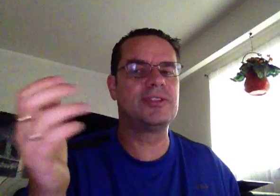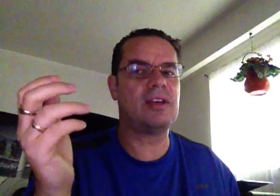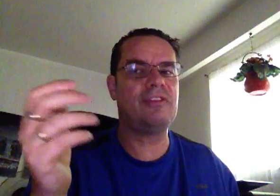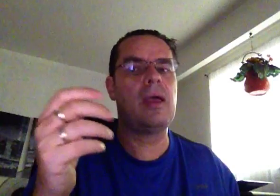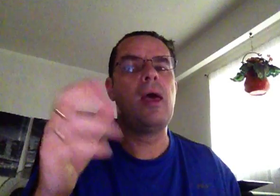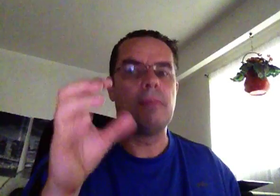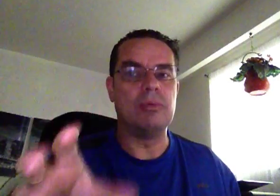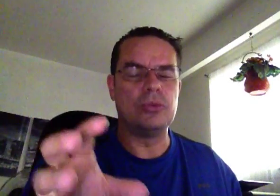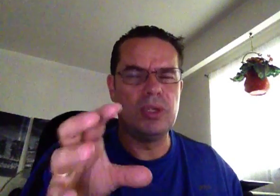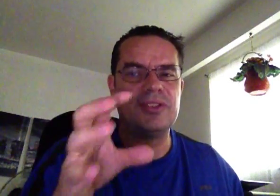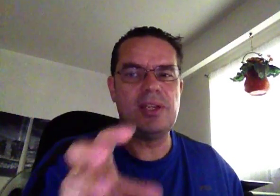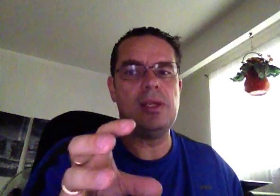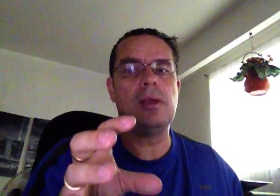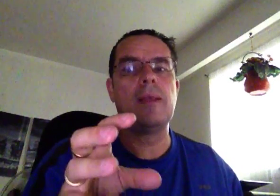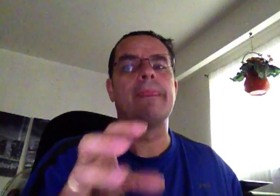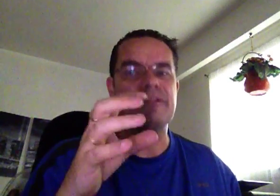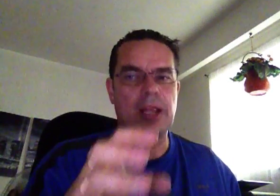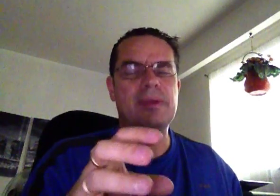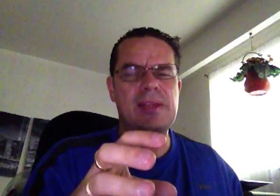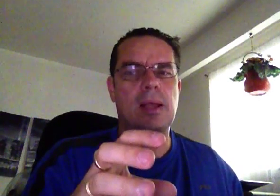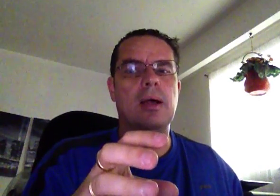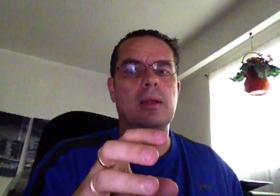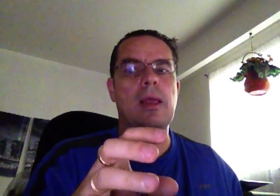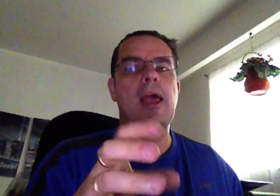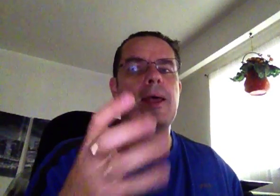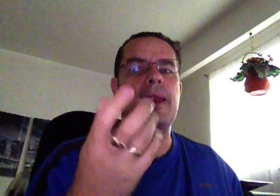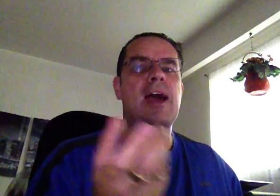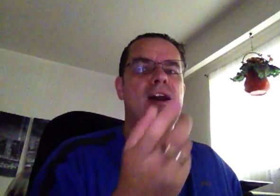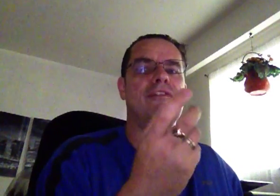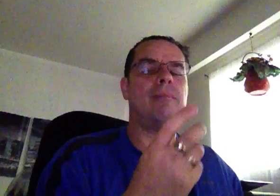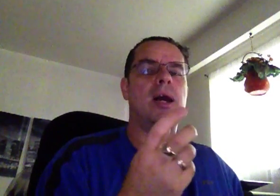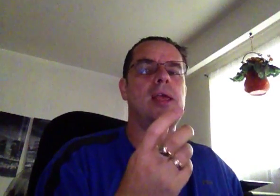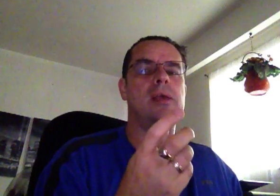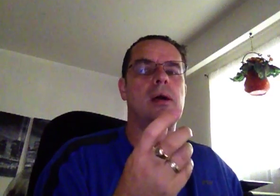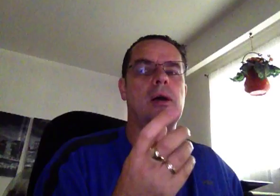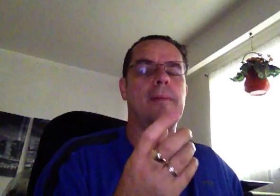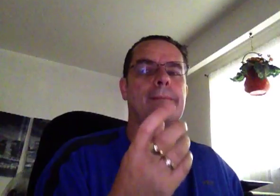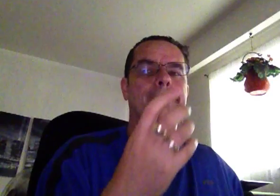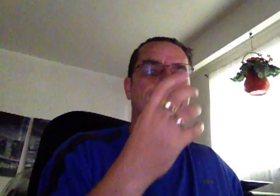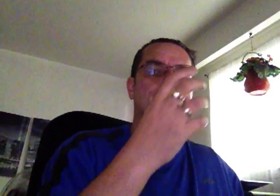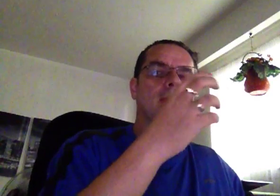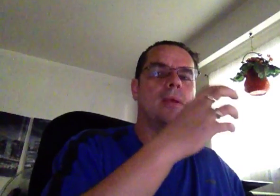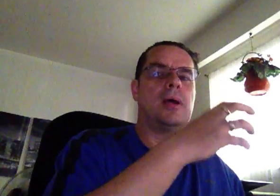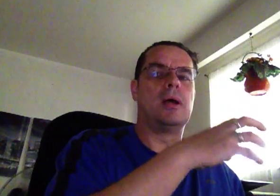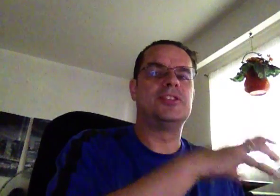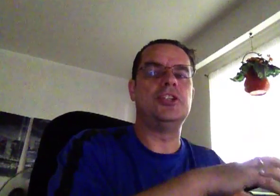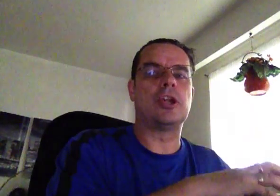stuff. But we'll do it in C, develop a DLL, and then have my C Sharp